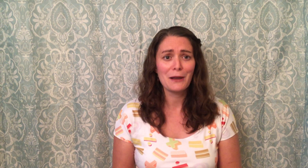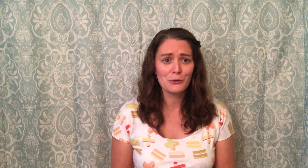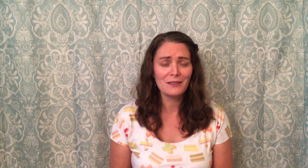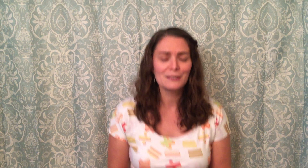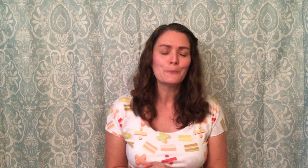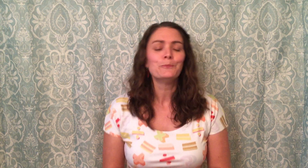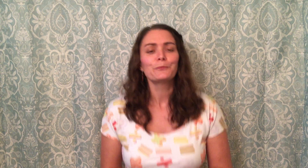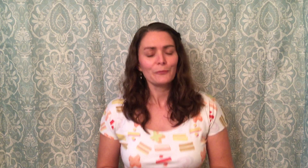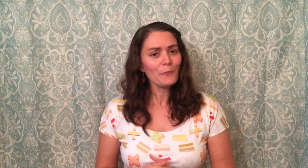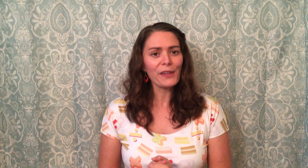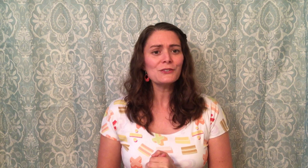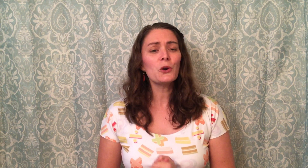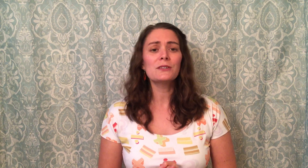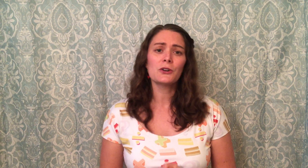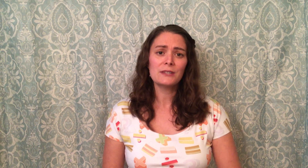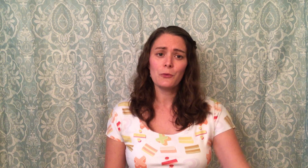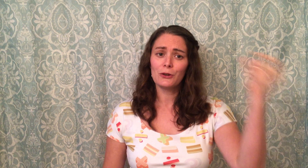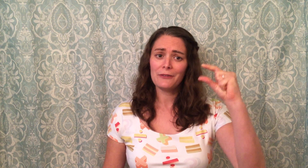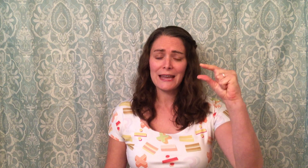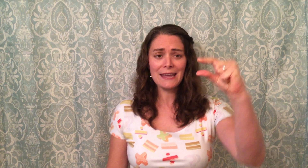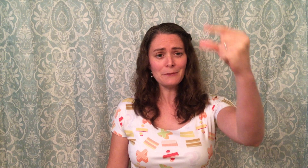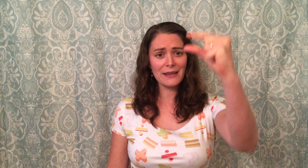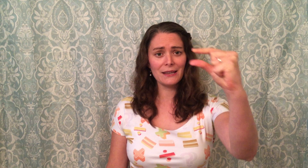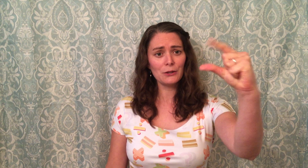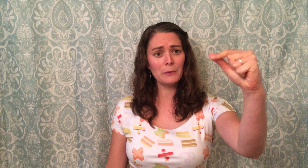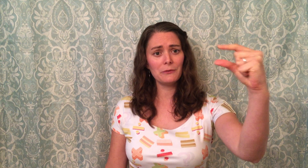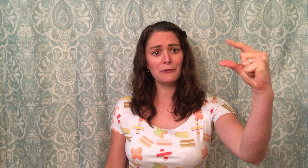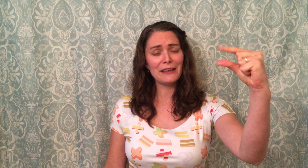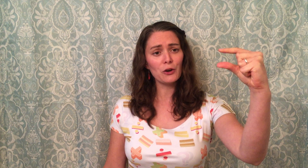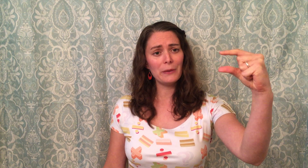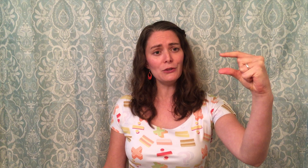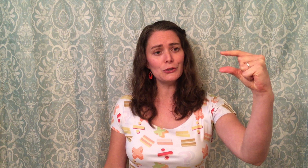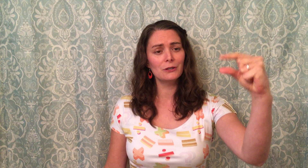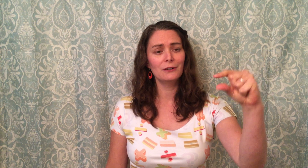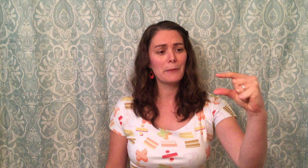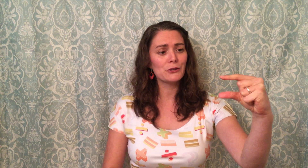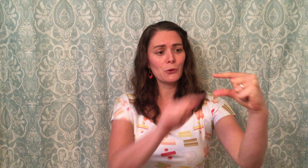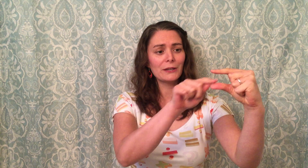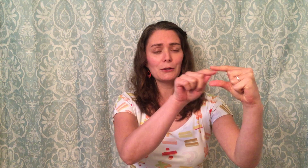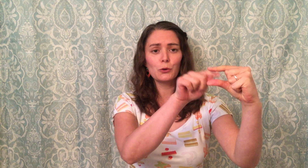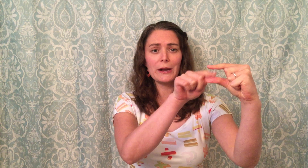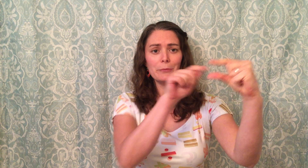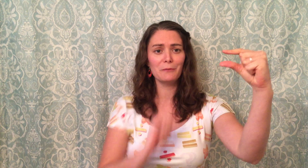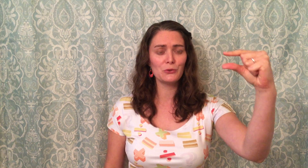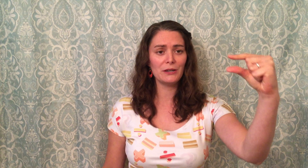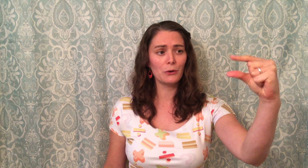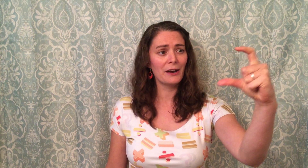measurements. So it starts out with your left hand making a little bit of a finger pinch. Imagine holding a little grape in between your